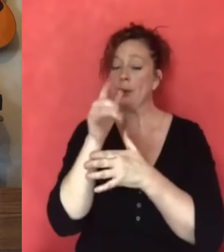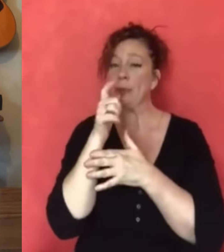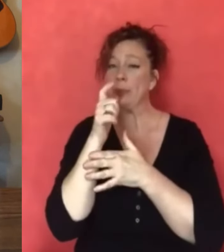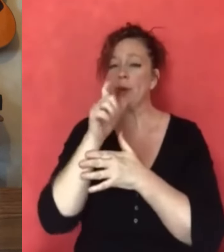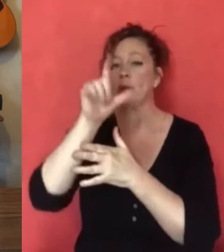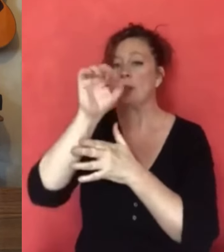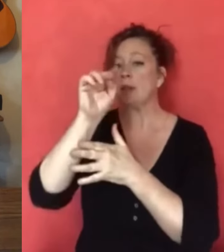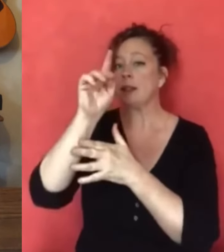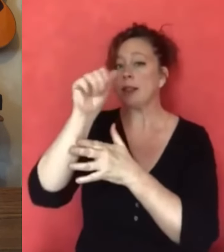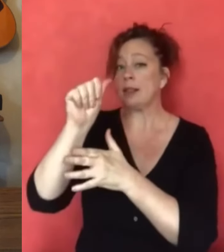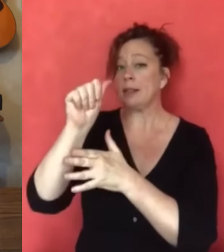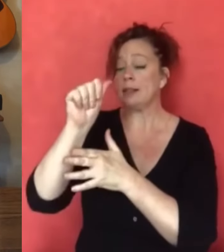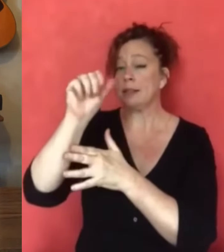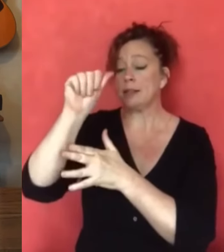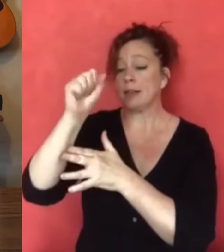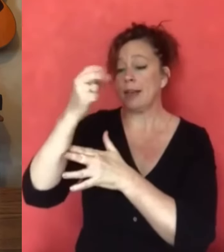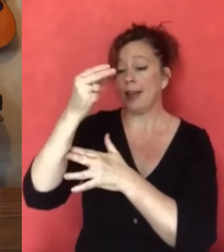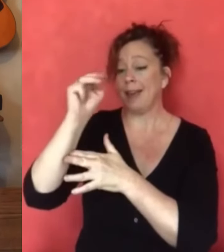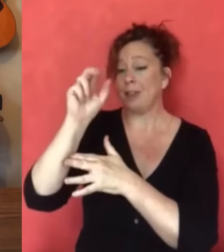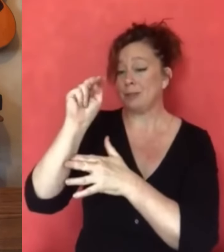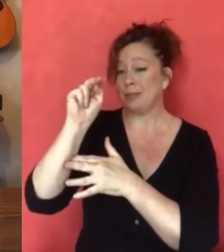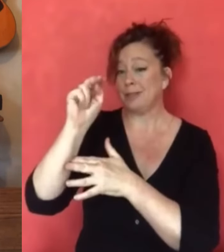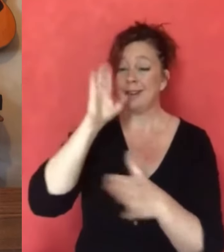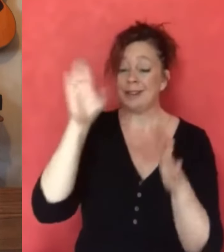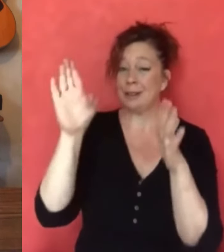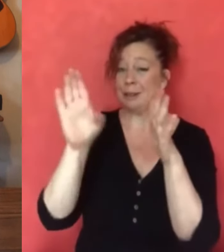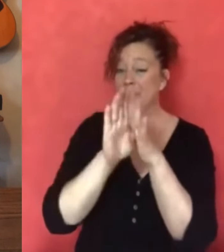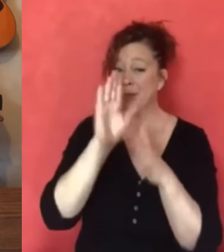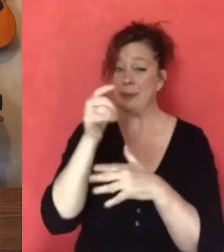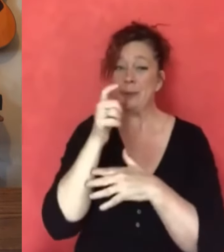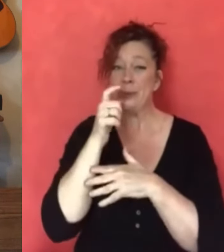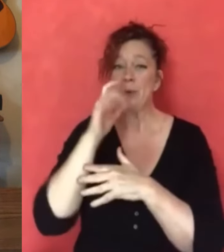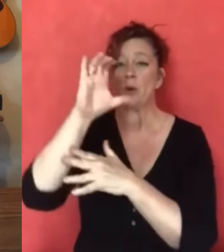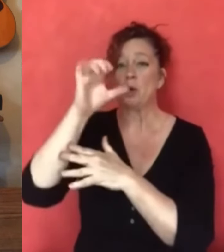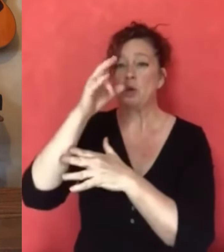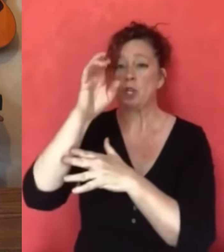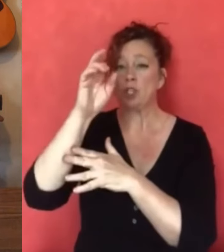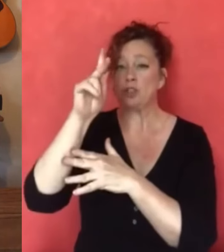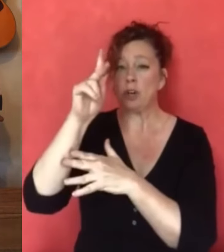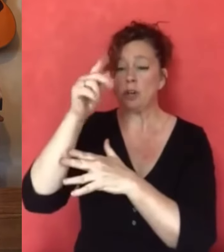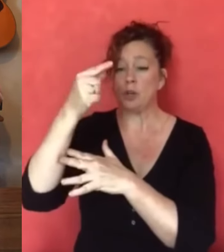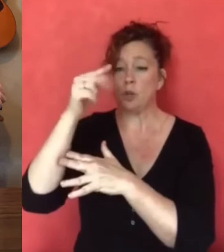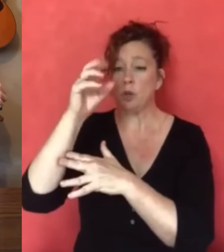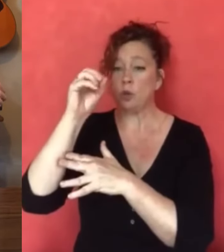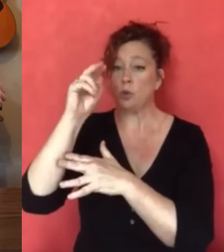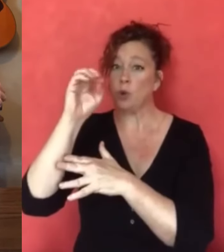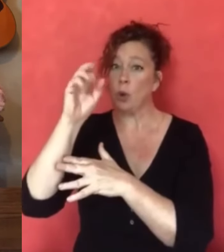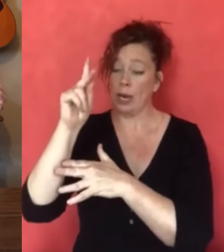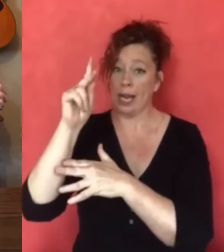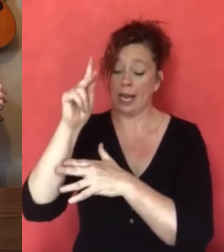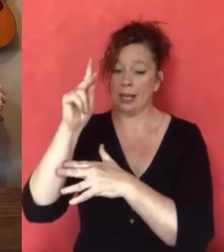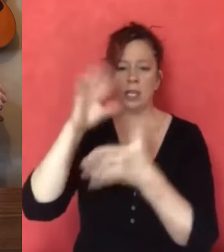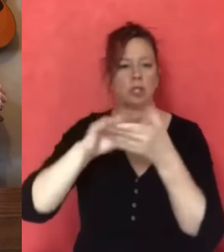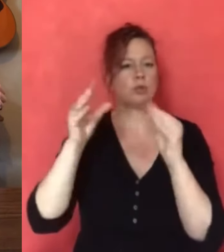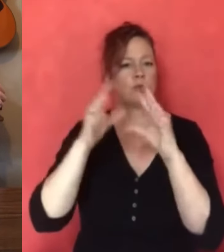Ashman and the pictures are by Chuck Gronek. And it's a story about